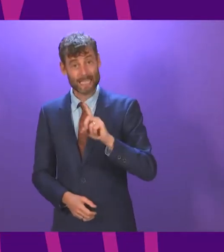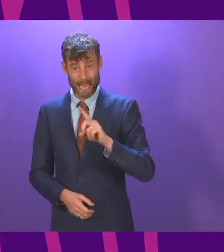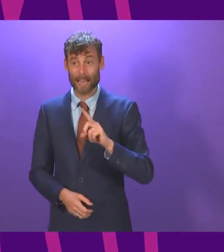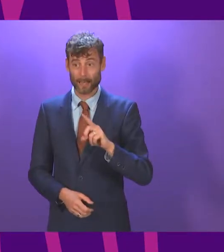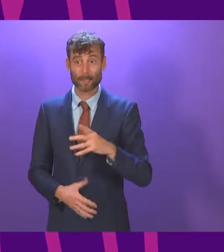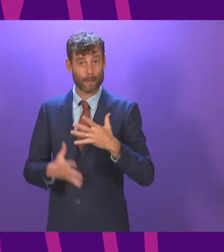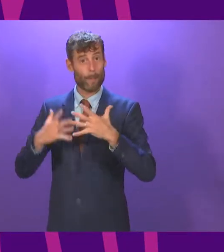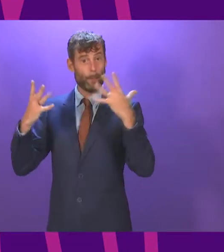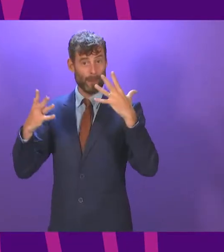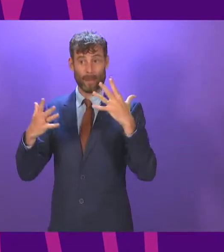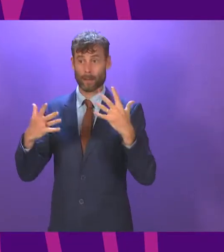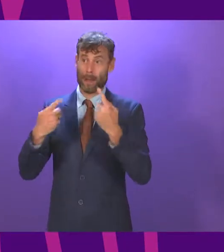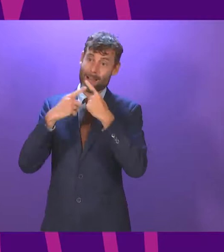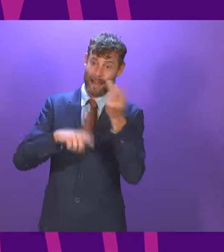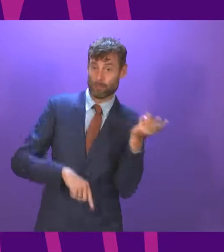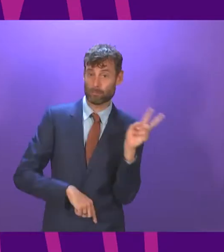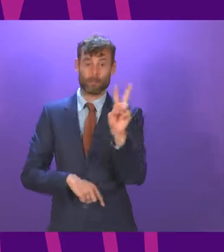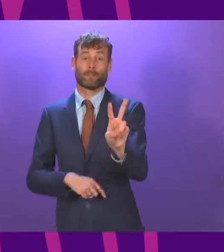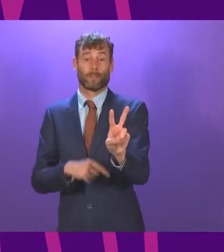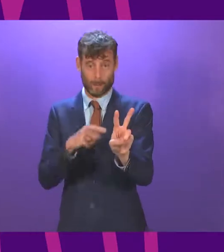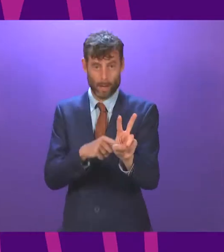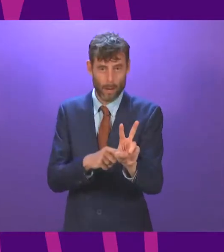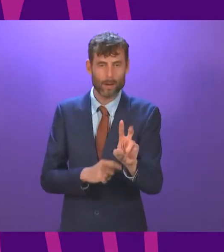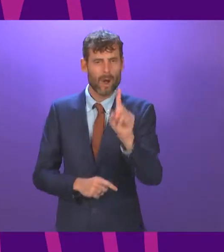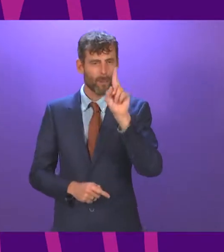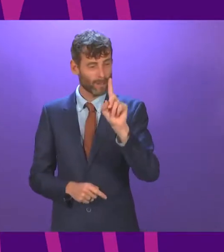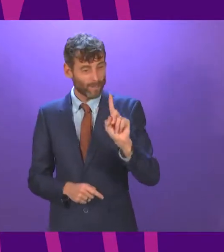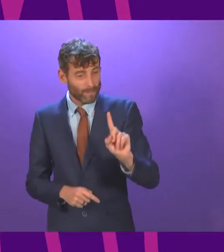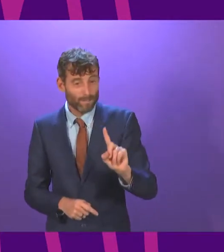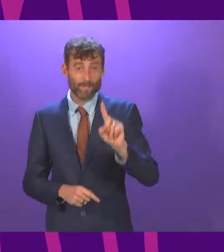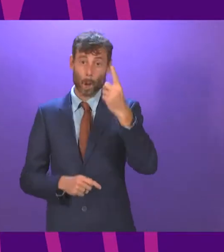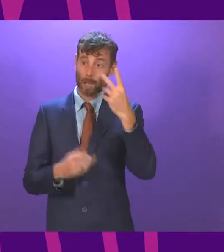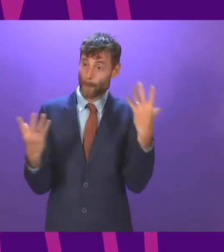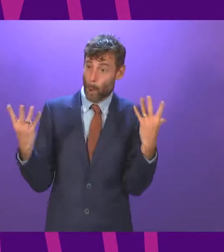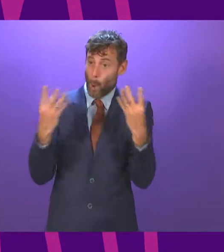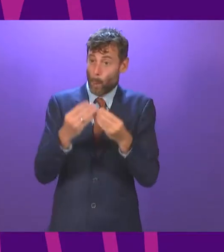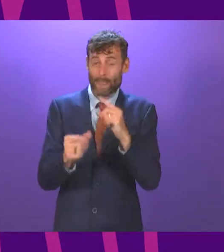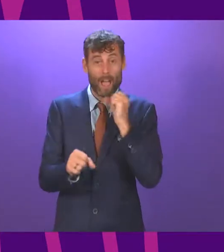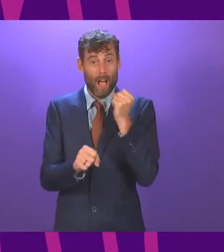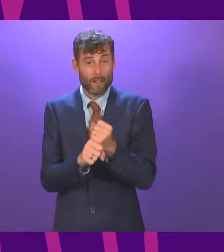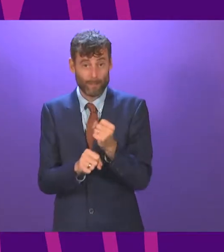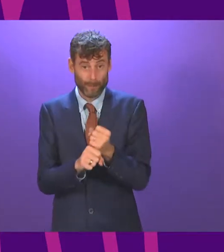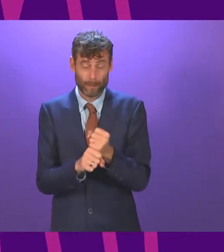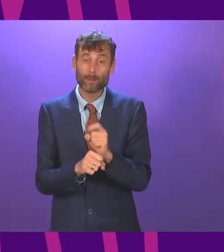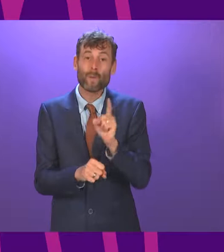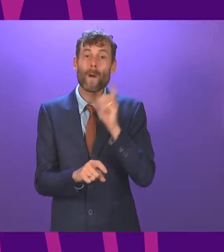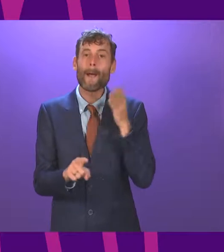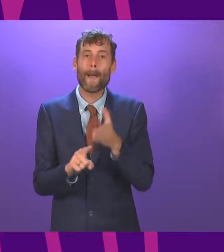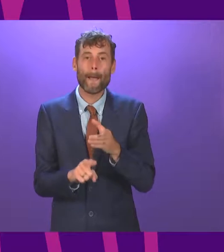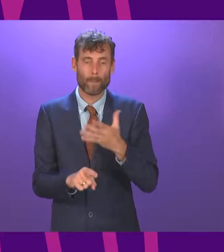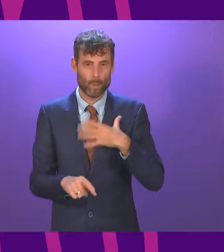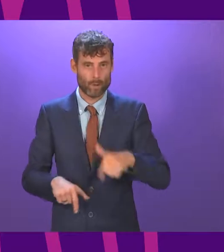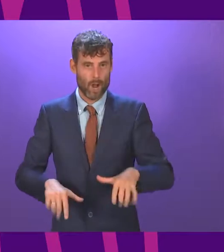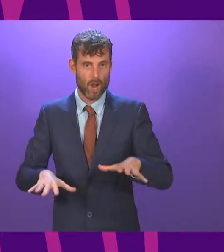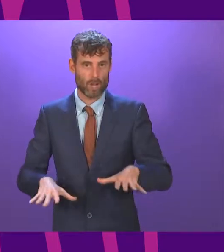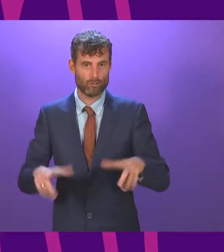reasons. Many will argue that this is the first time a party has gone into government to make a country smaller, poorer and reverse